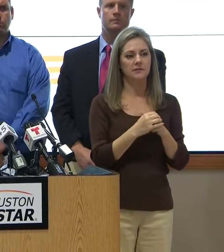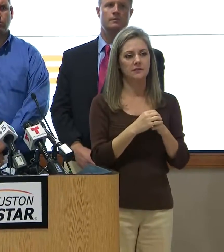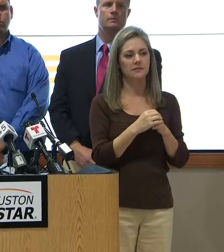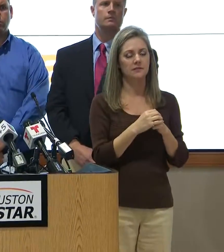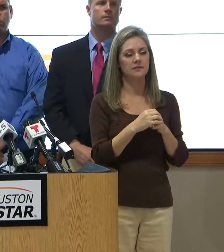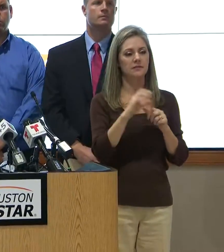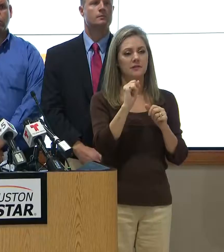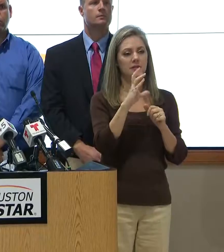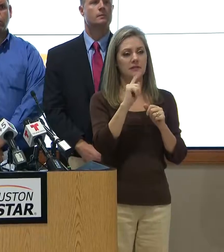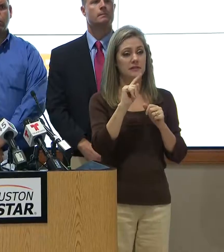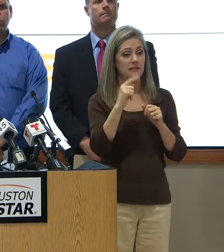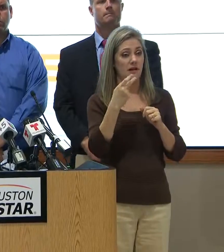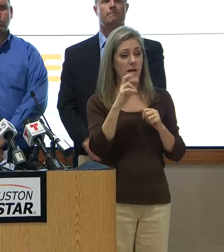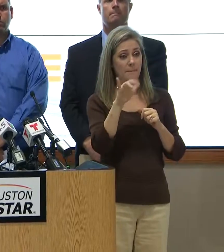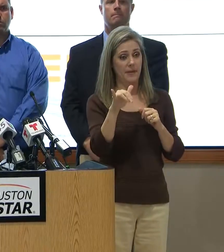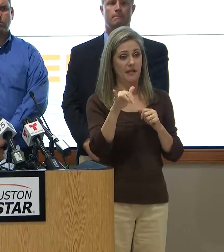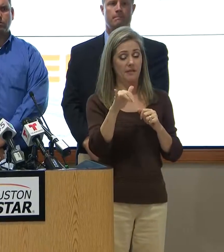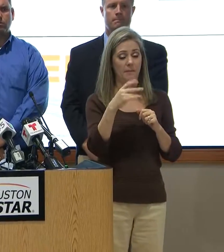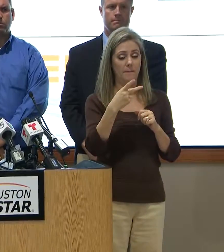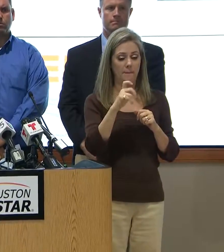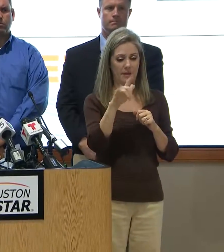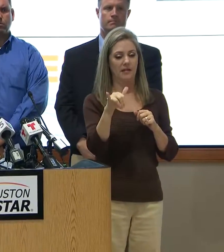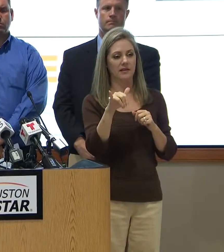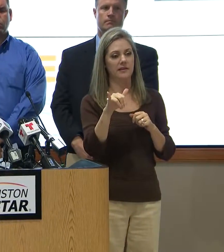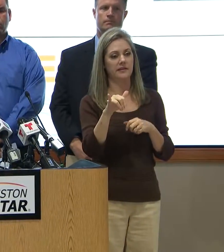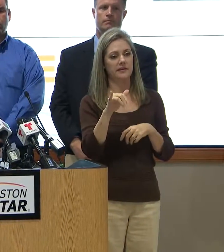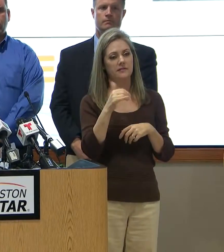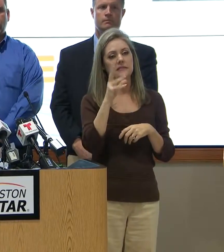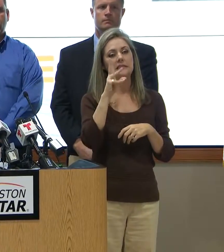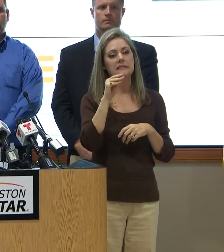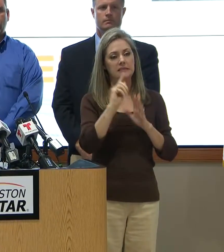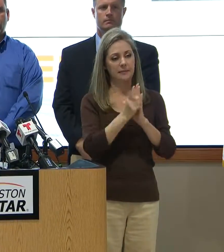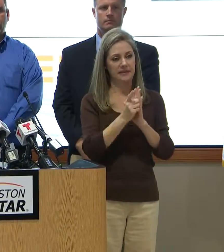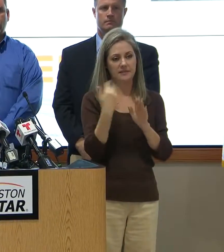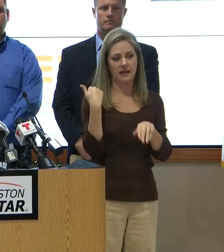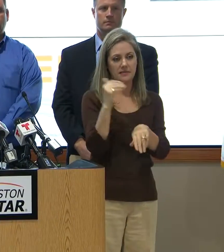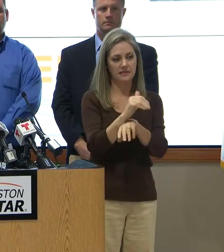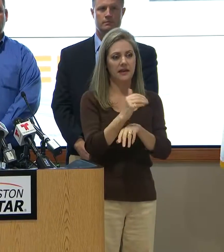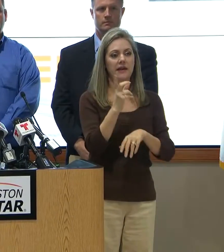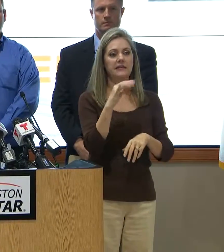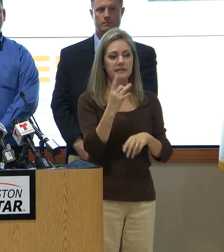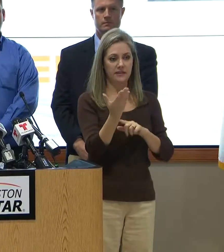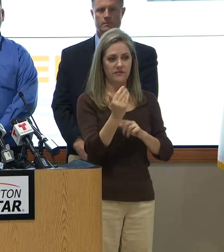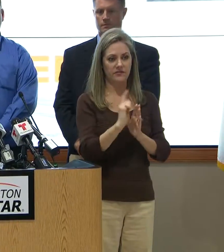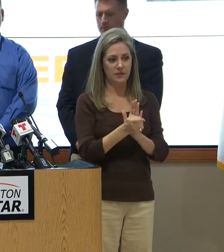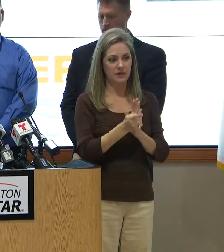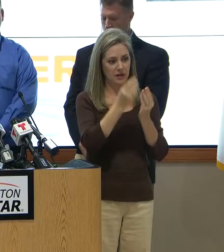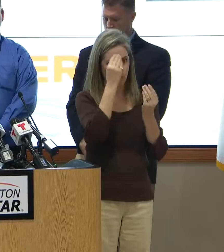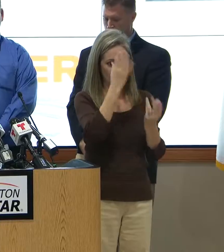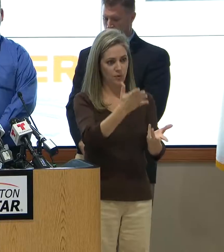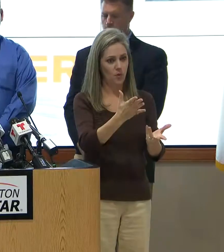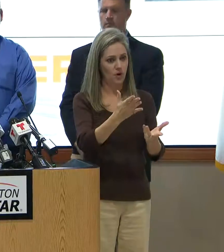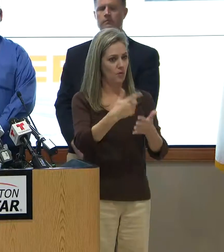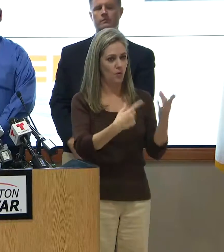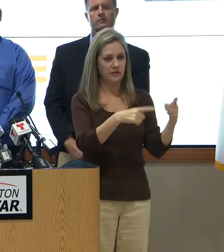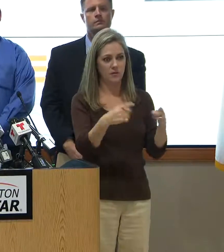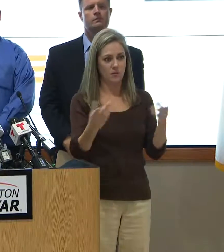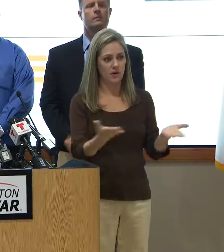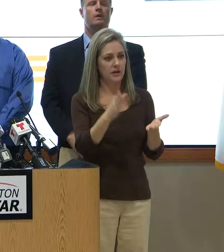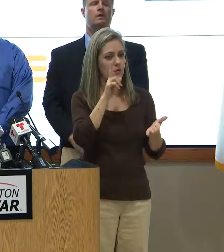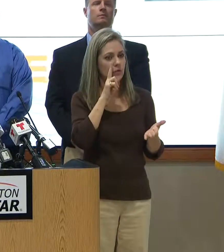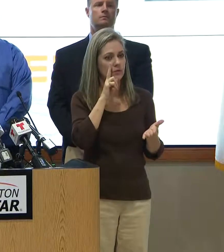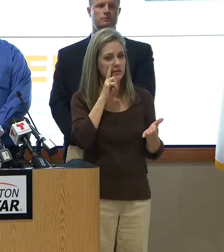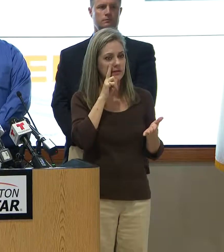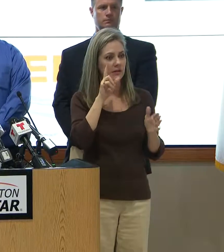Scott Pelley, 60 Minutes last night, did a 15-minute report on what's going on here in Houston, leaving the nation with,